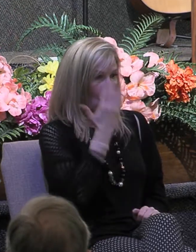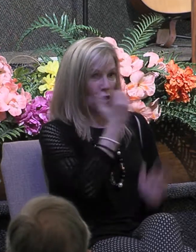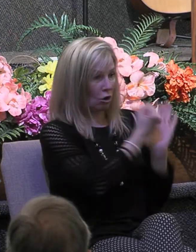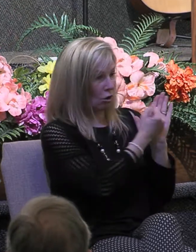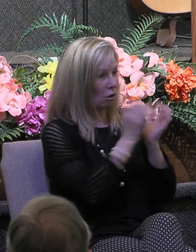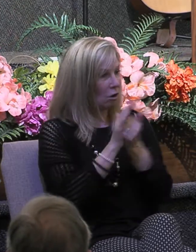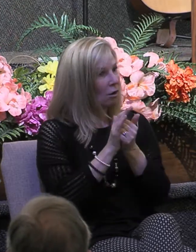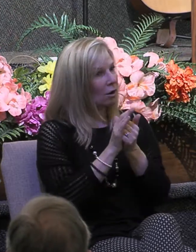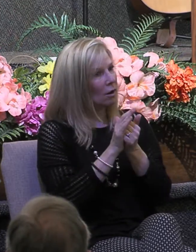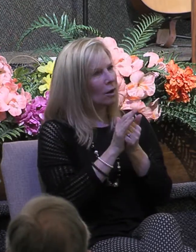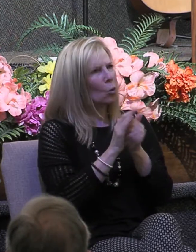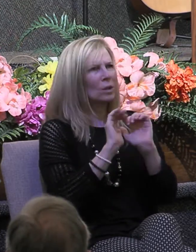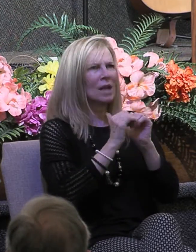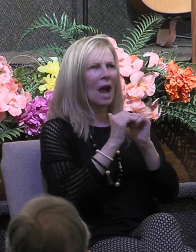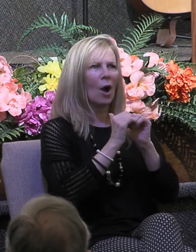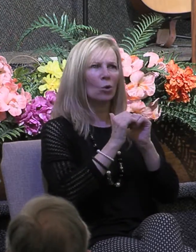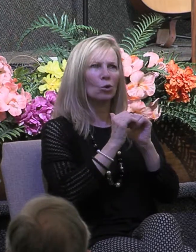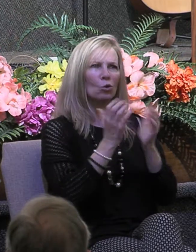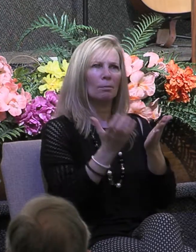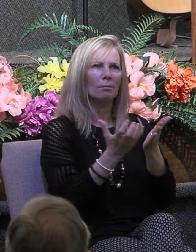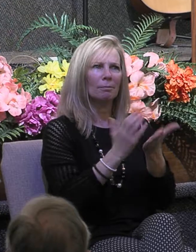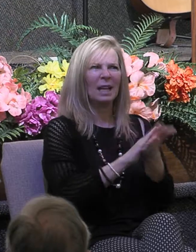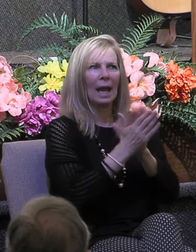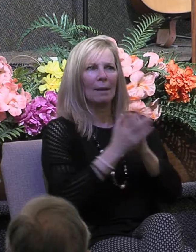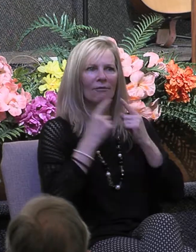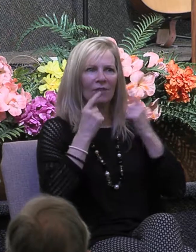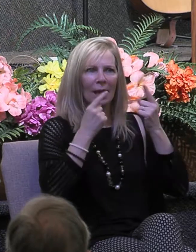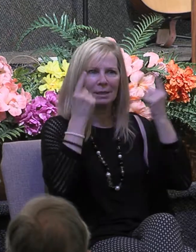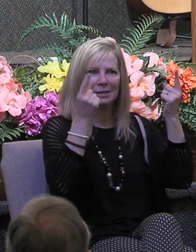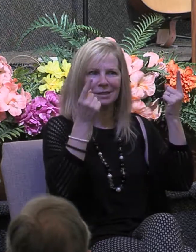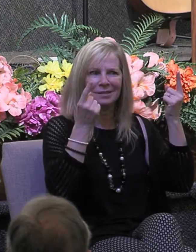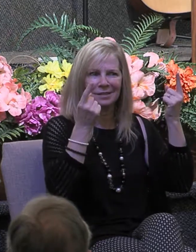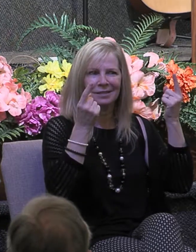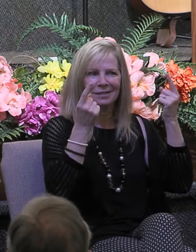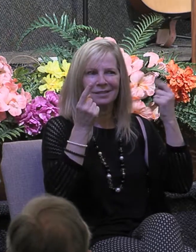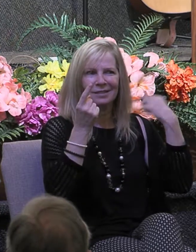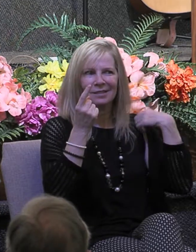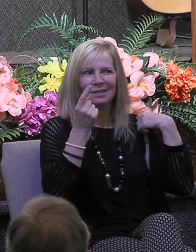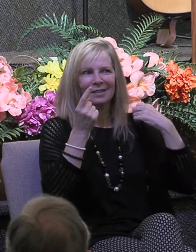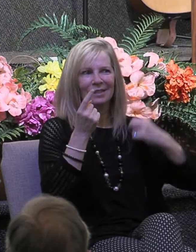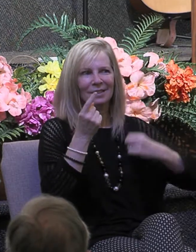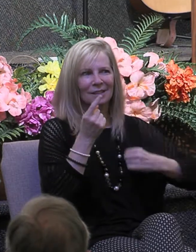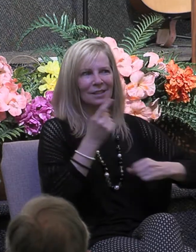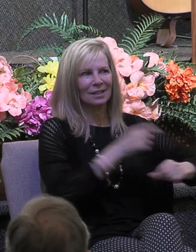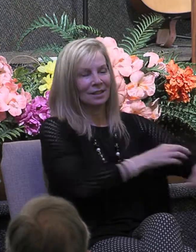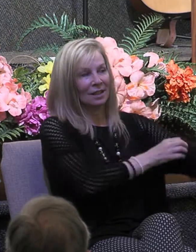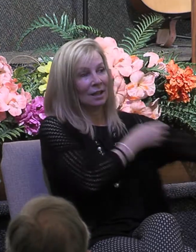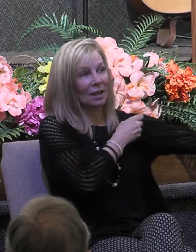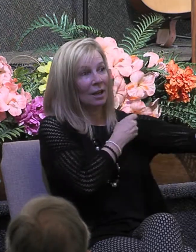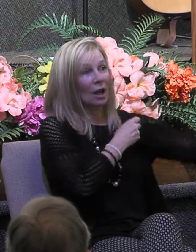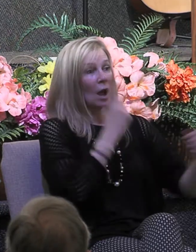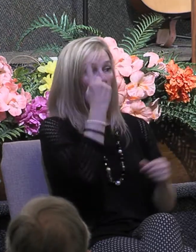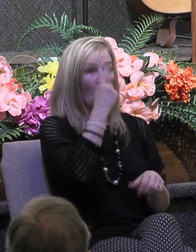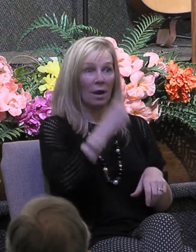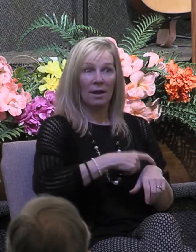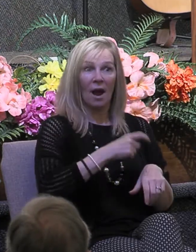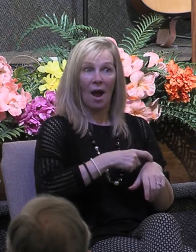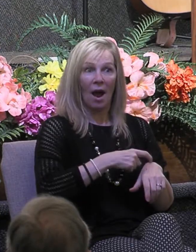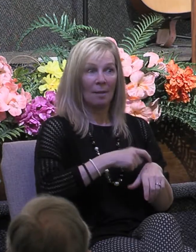means of achieving great fame one historian comments it soon was clear to all Christians that extraordinary fame and honor